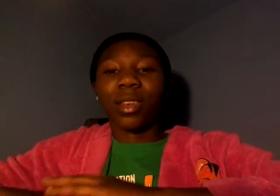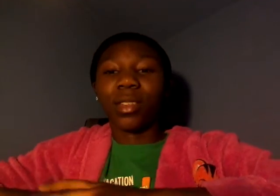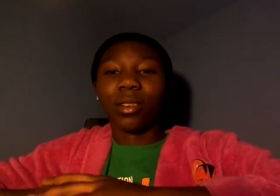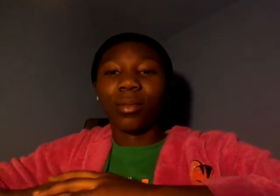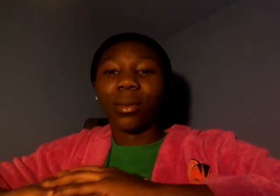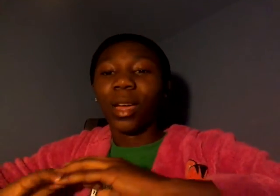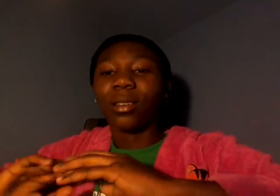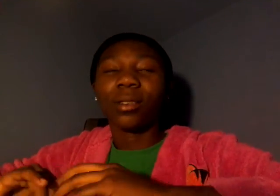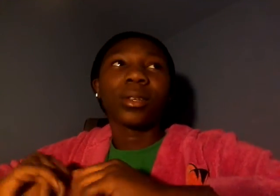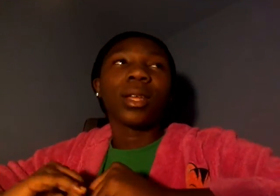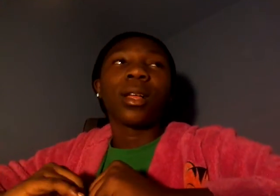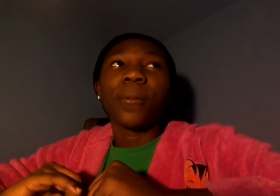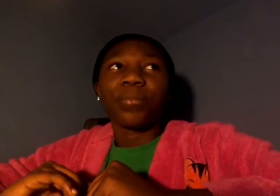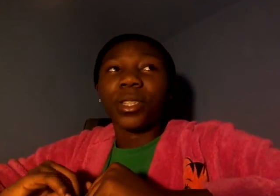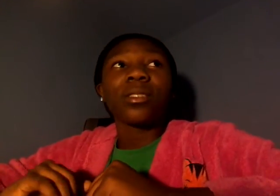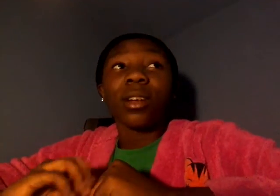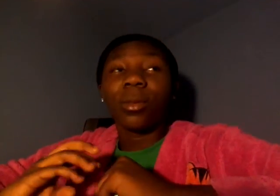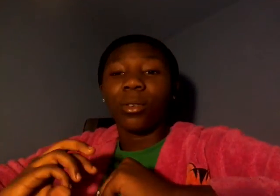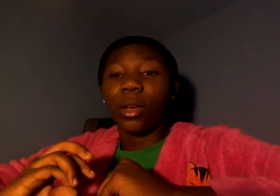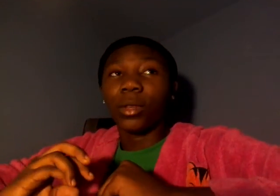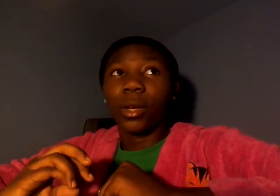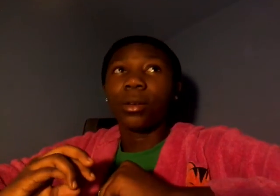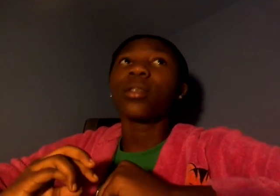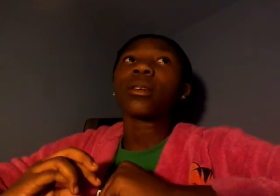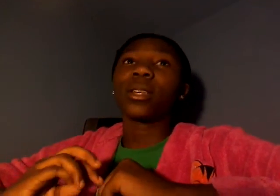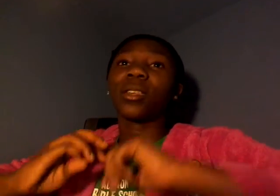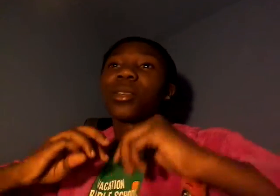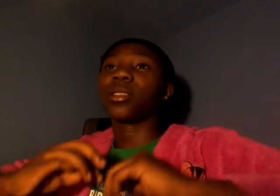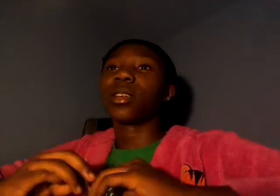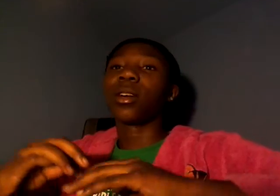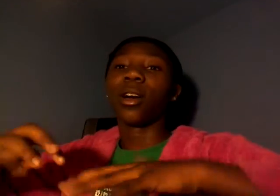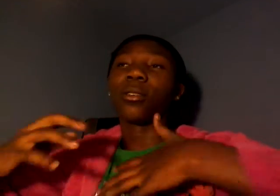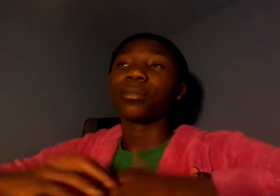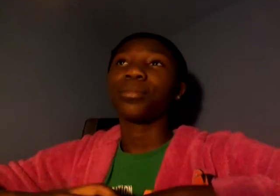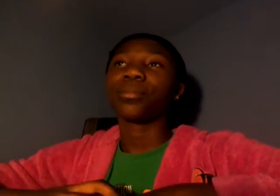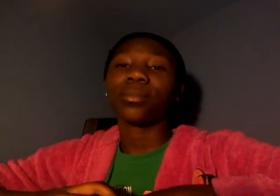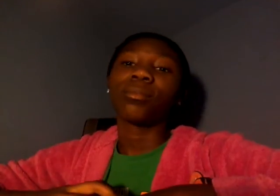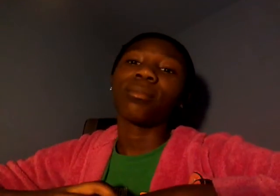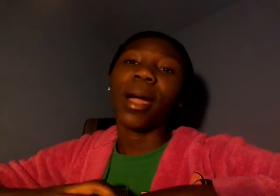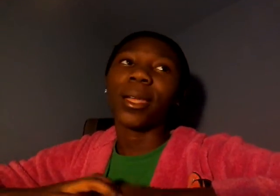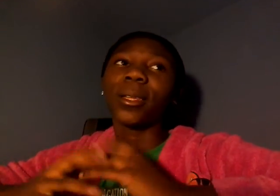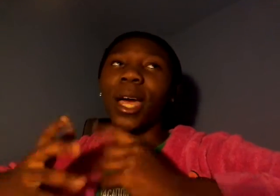minute video maybe i don't know it's not going to be a very long video because i'm just going to tell you how my how